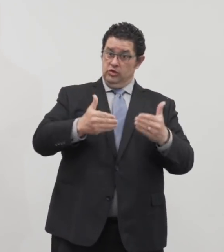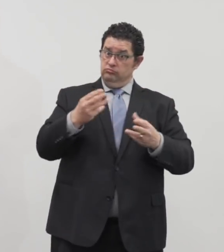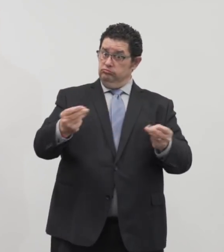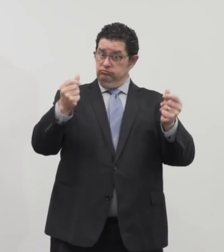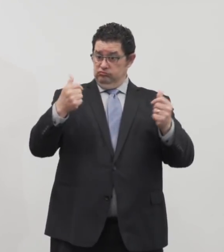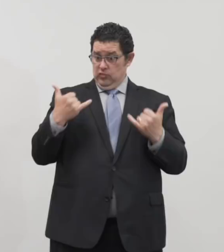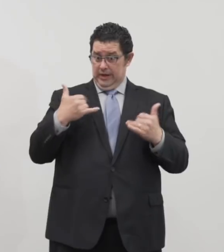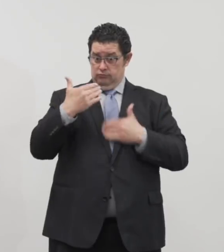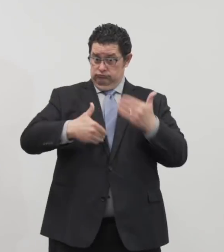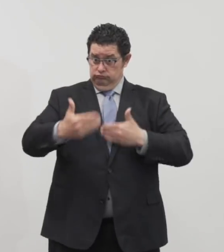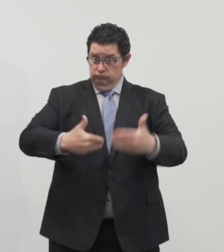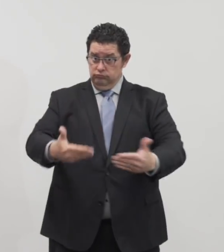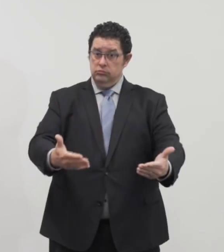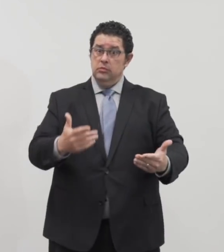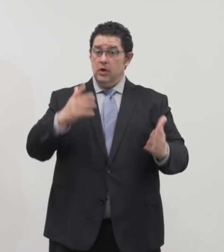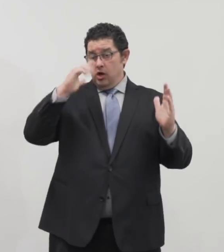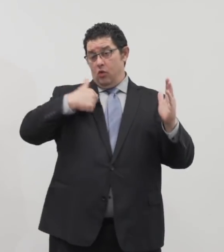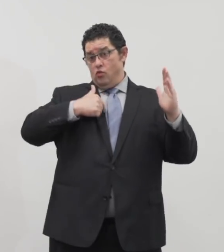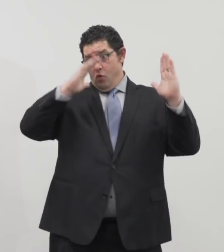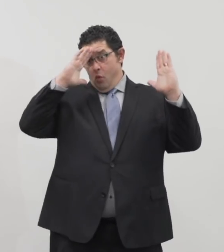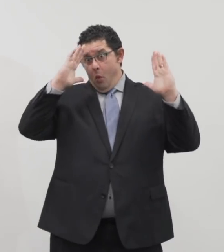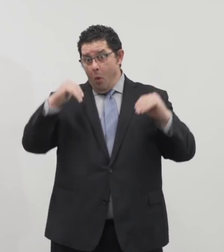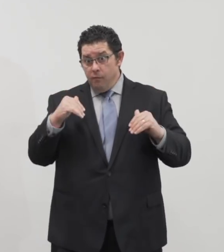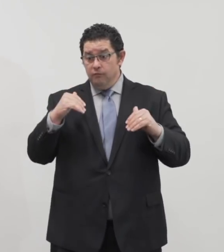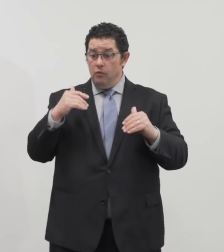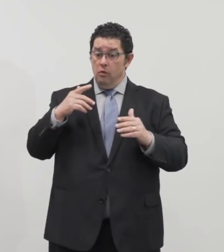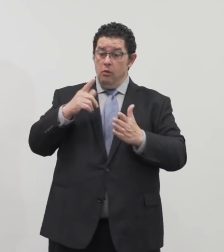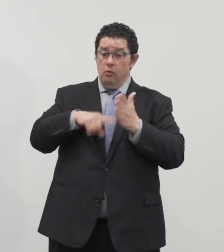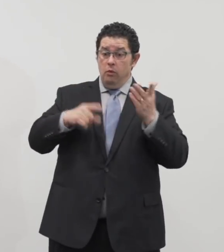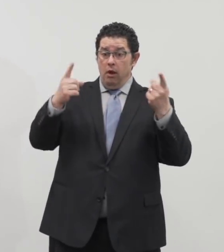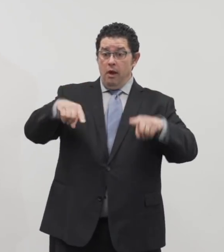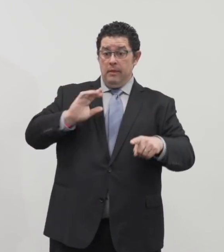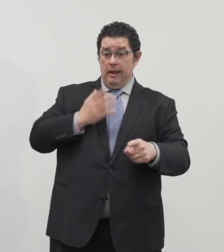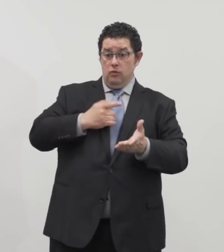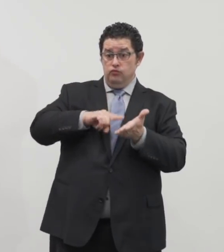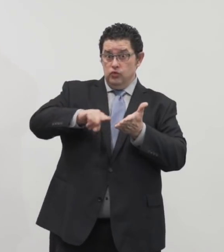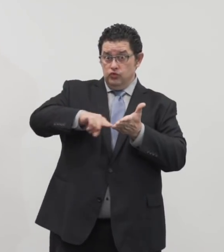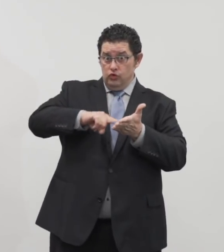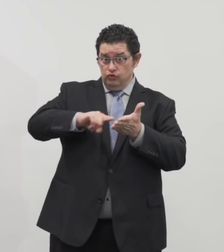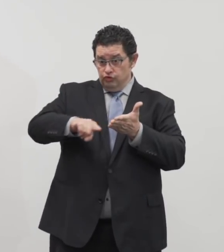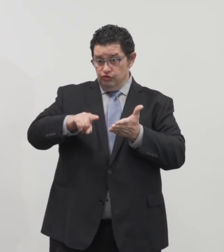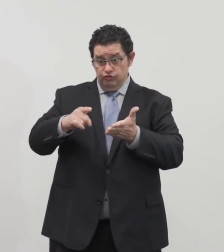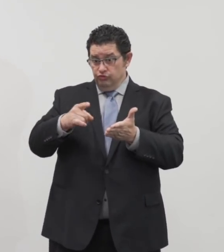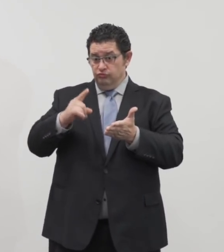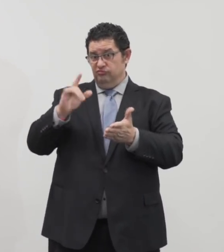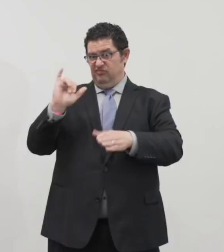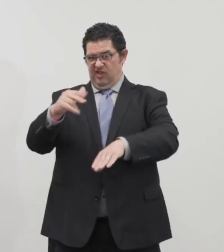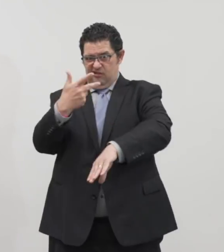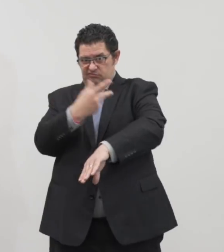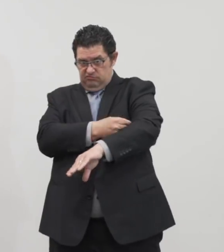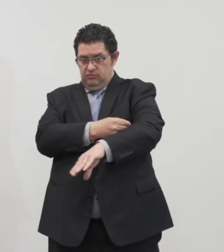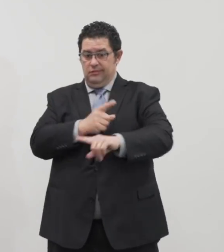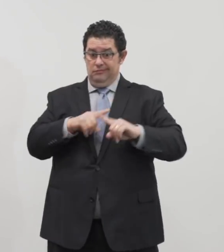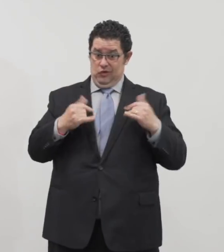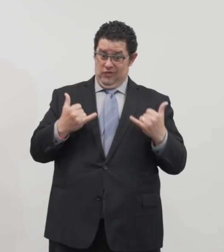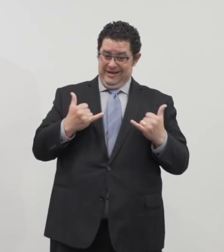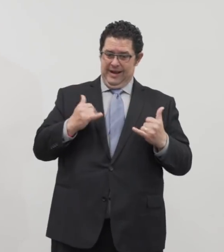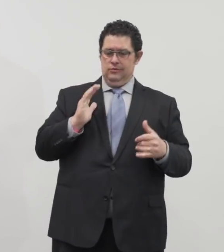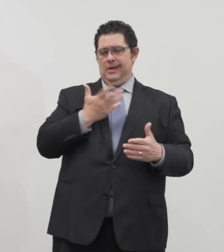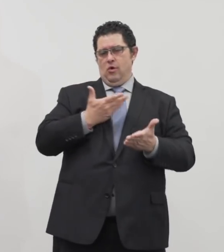hopeful about what's happening in our research facilities and our production facilities. But for now, this is our new normal.